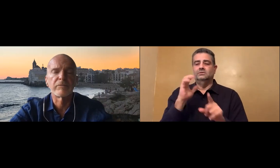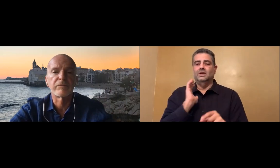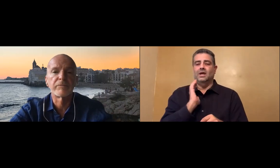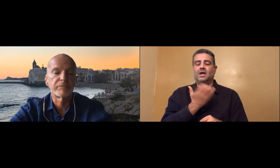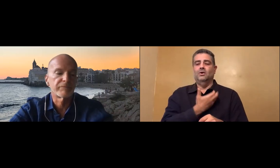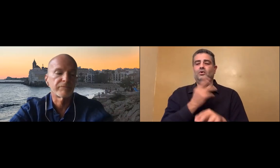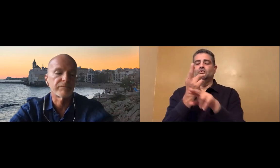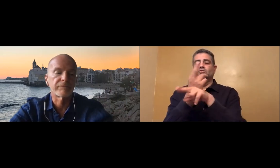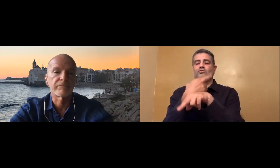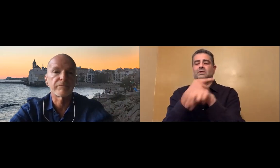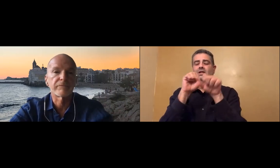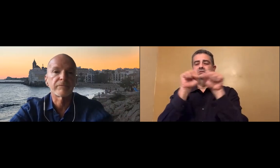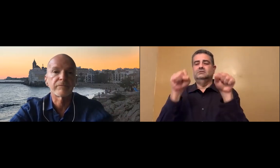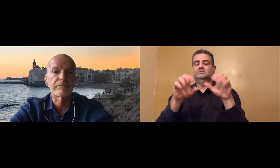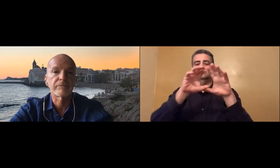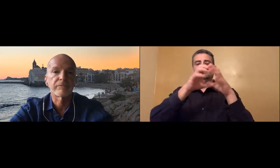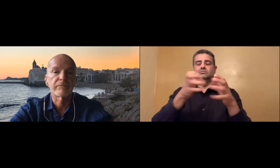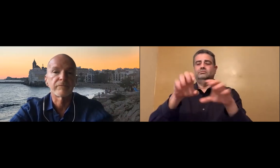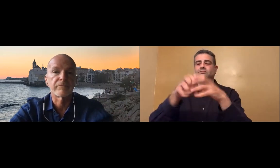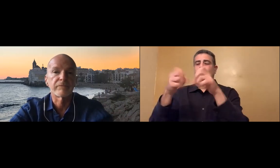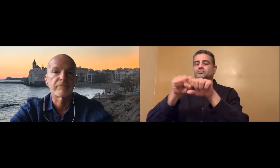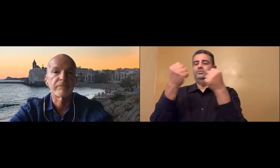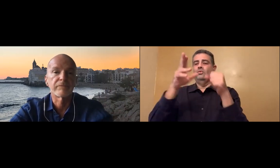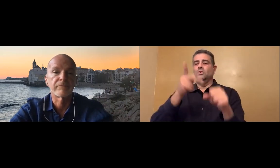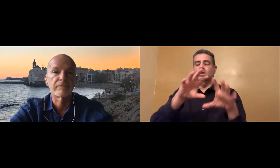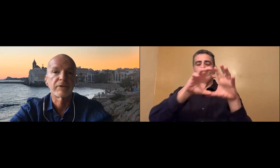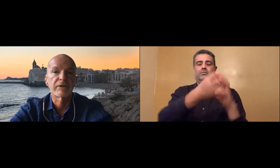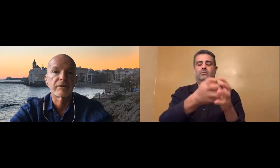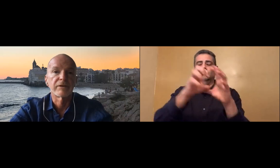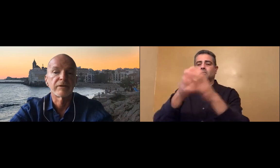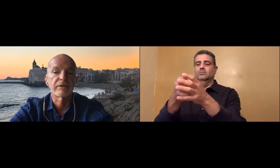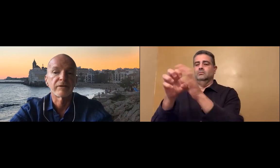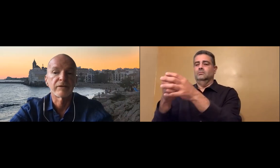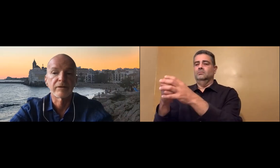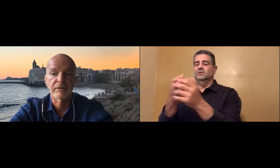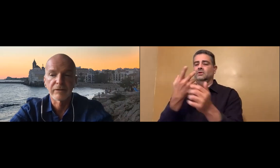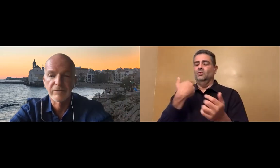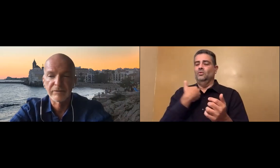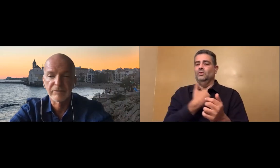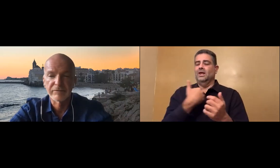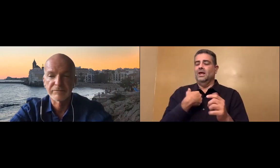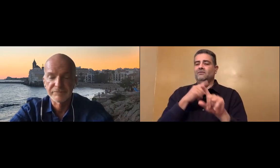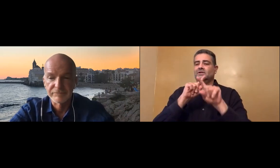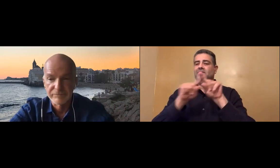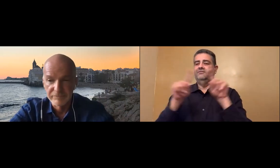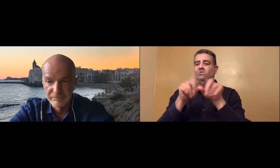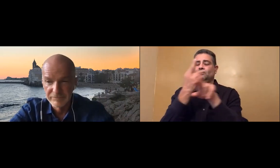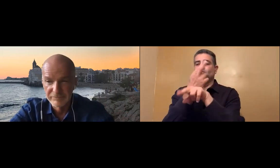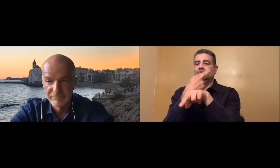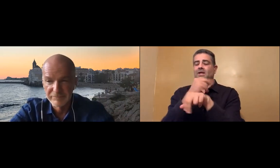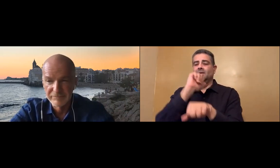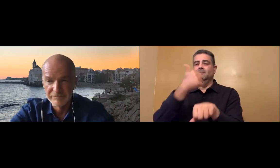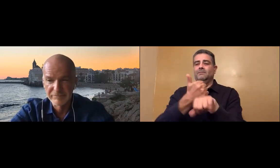We have a unique situation here in the US. Our relay system is